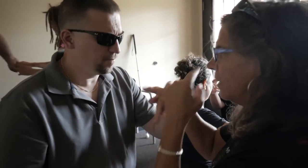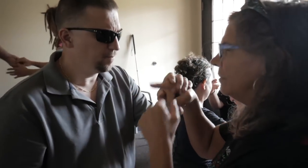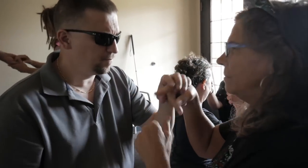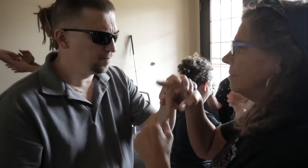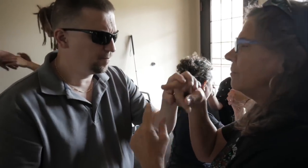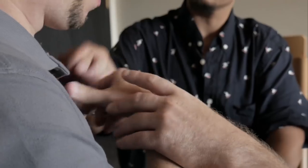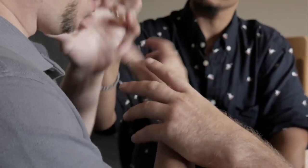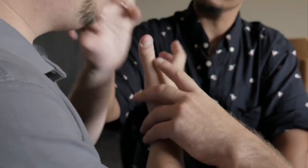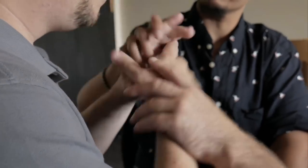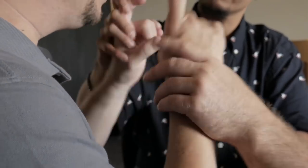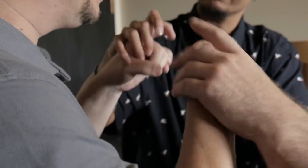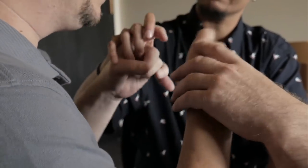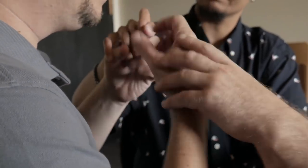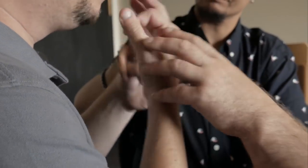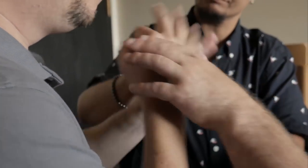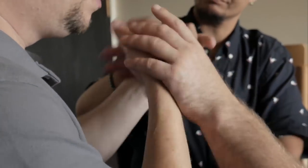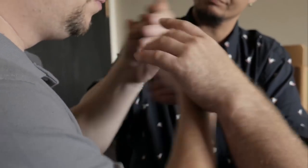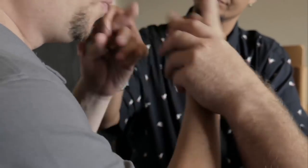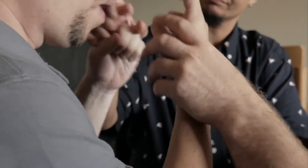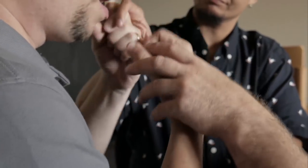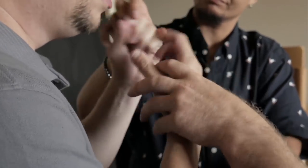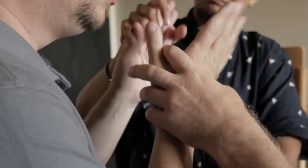practices for DeafBlind actors and audiences.